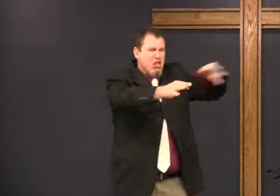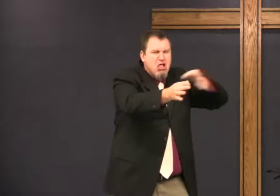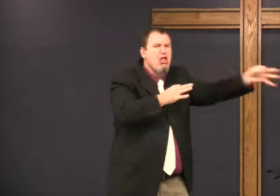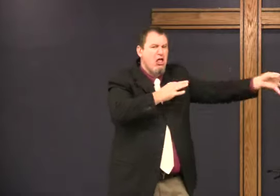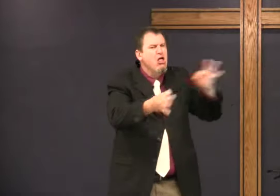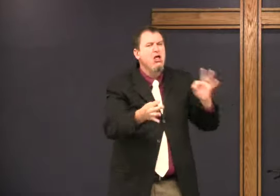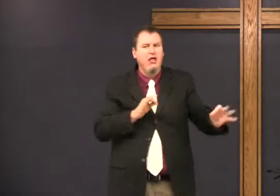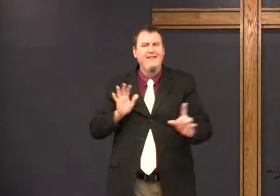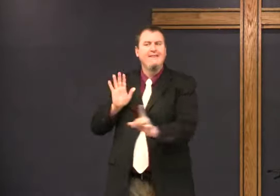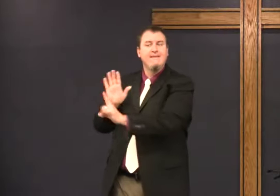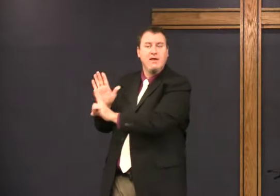different languages.